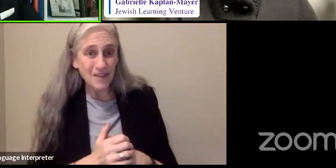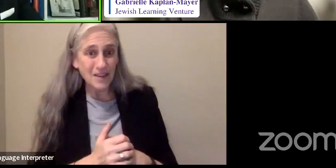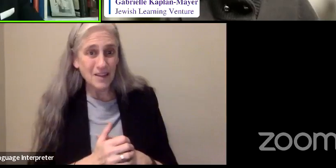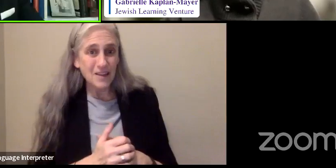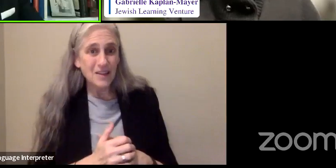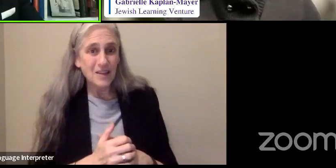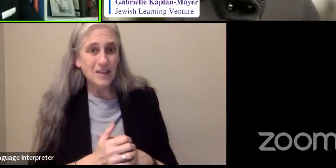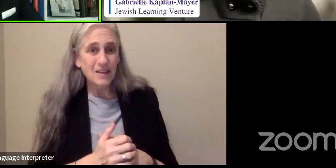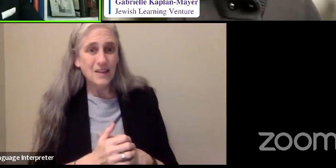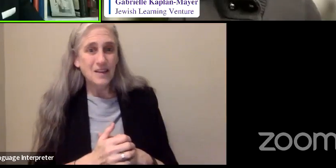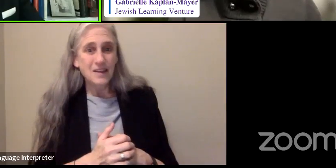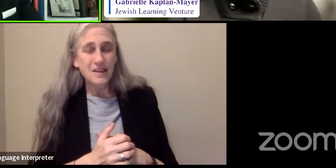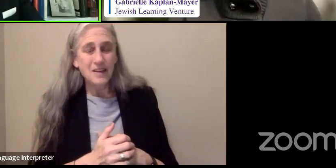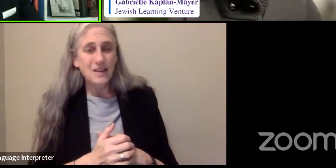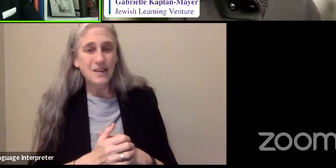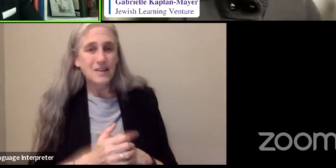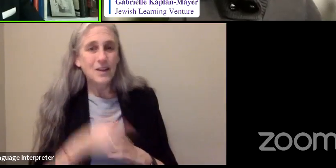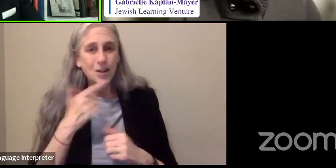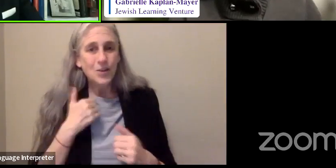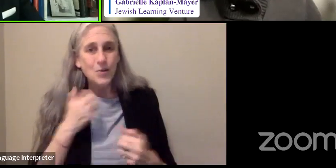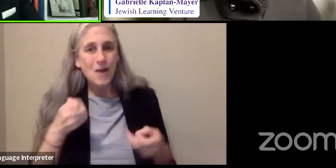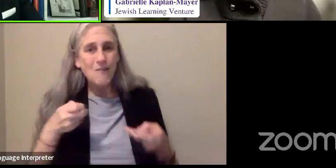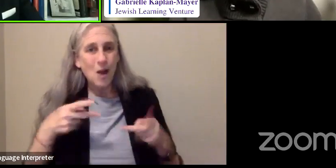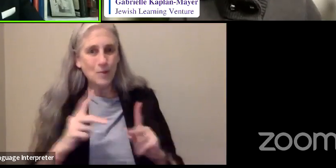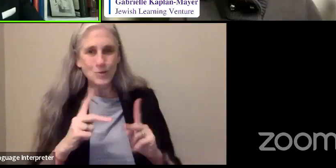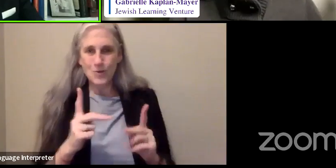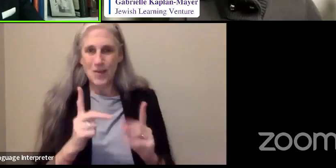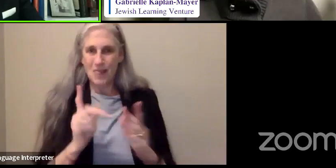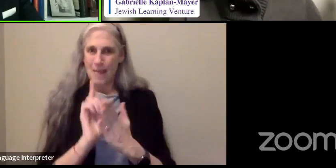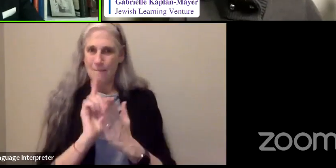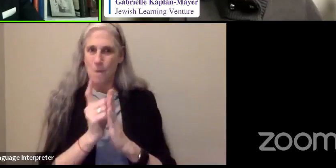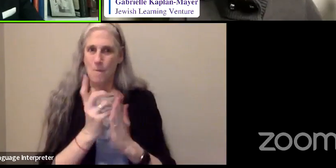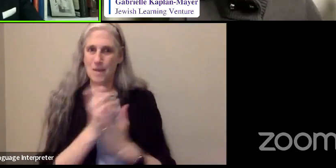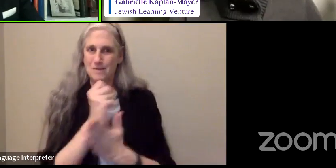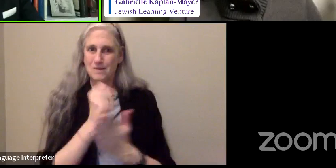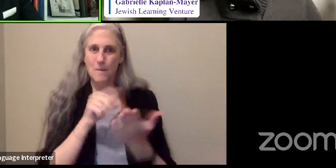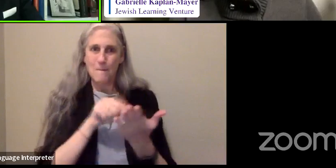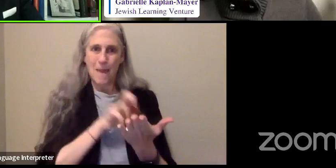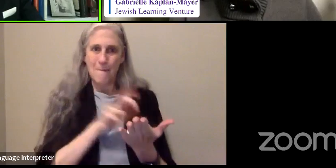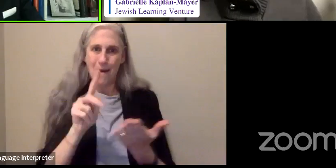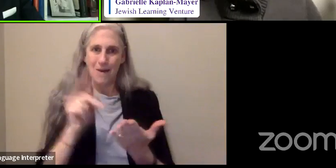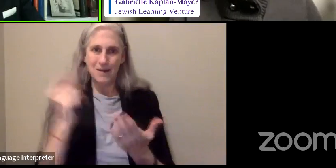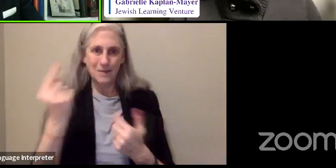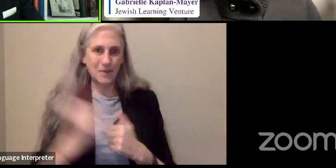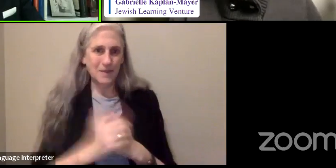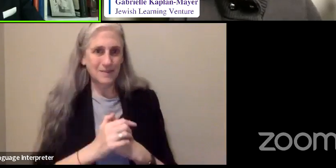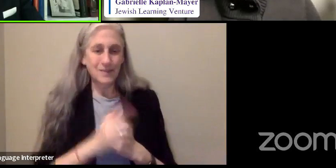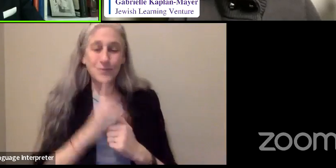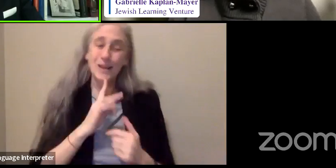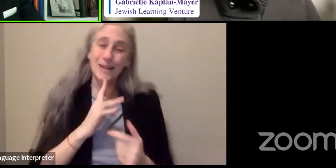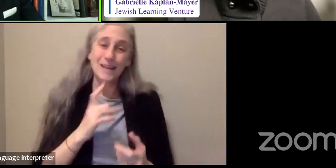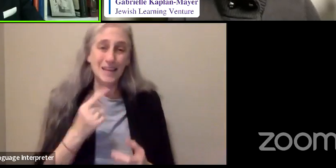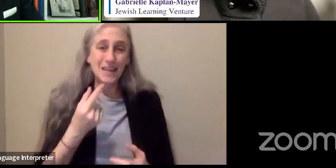And you have an opportunity right then and there to repay him. It was a gift.